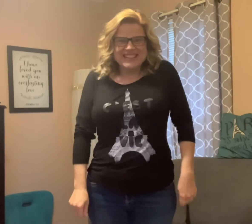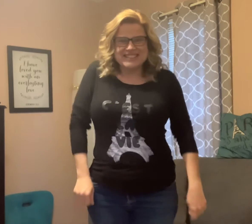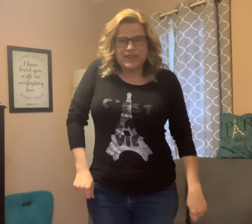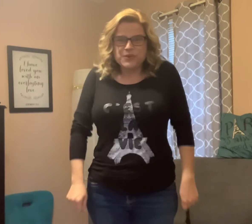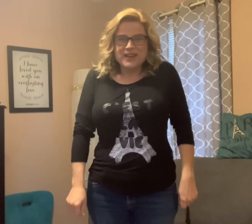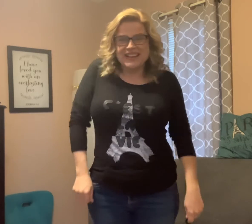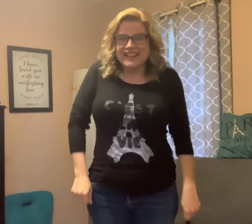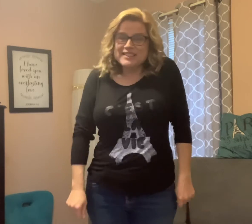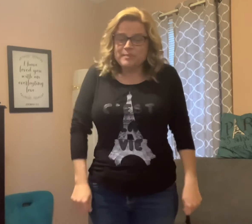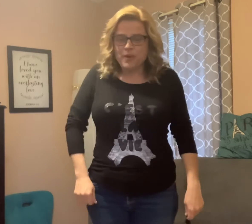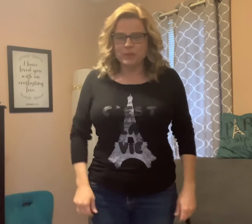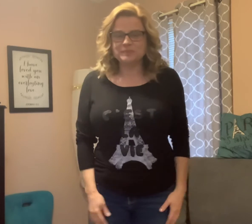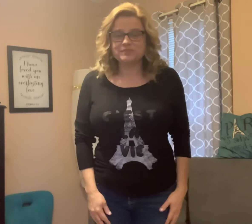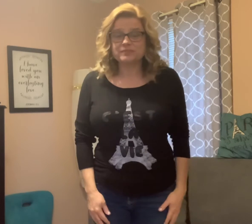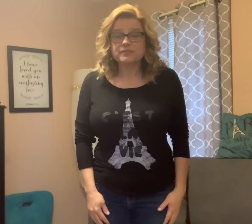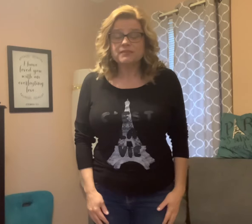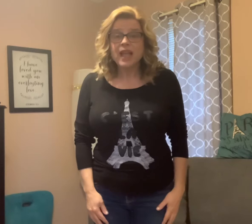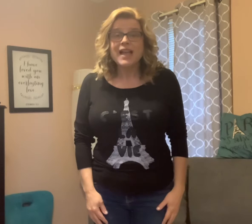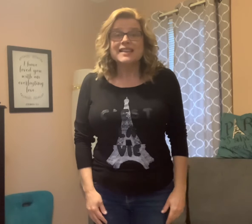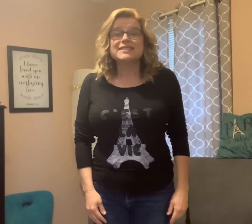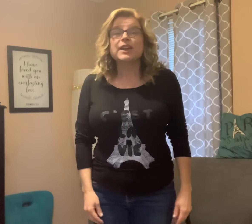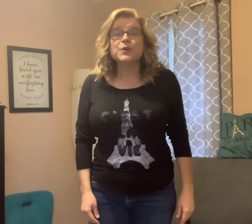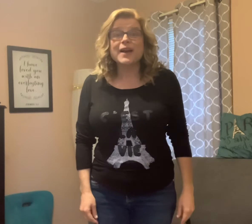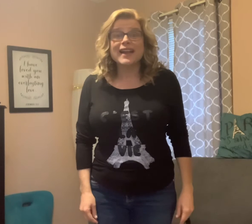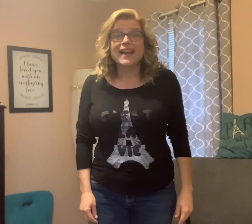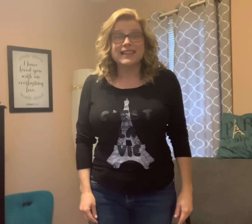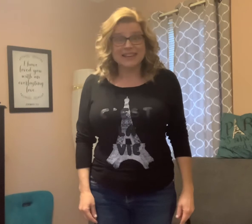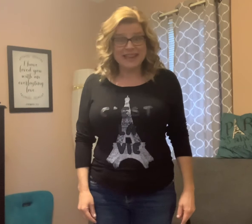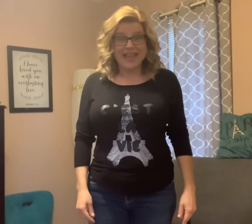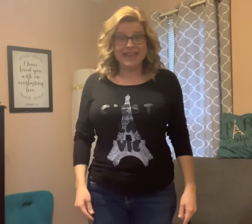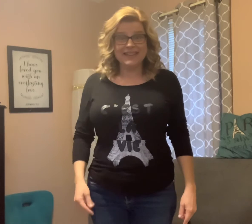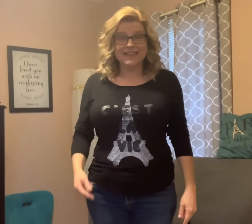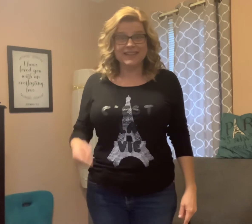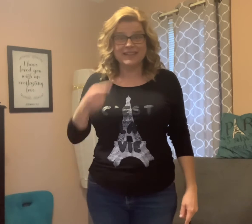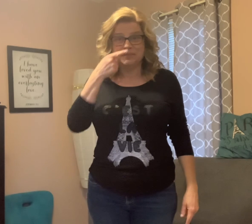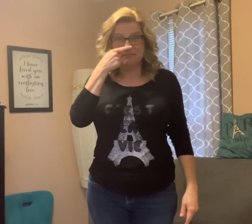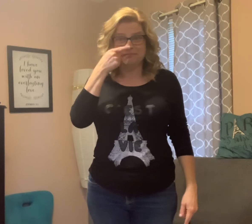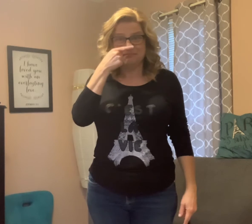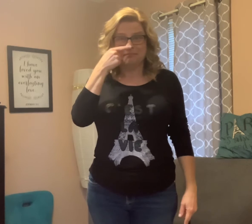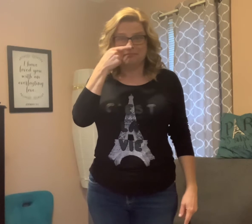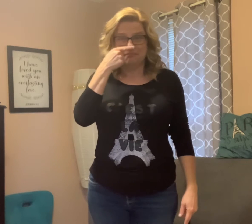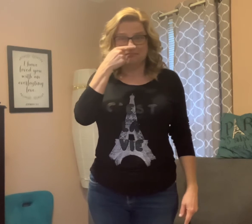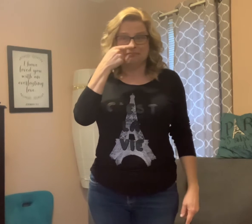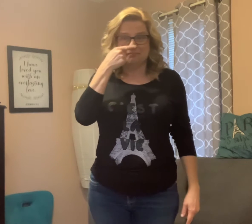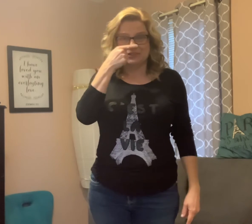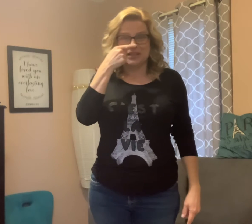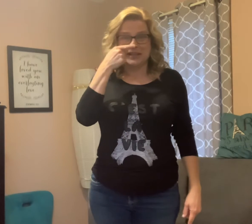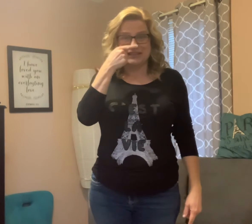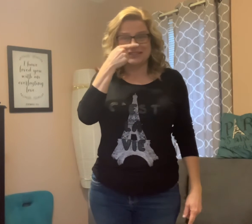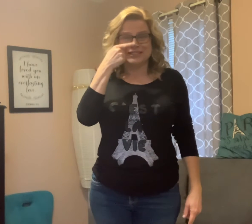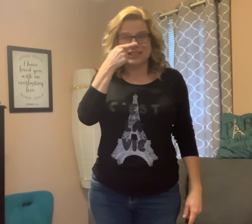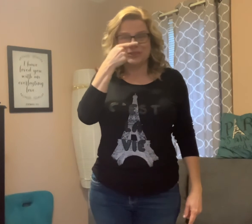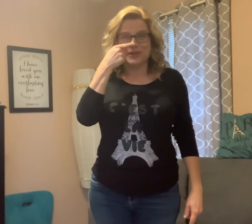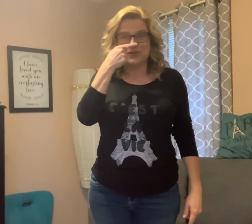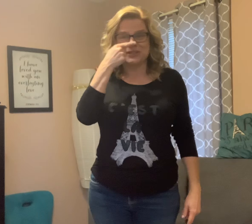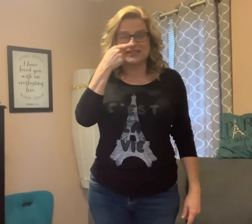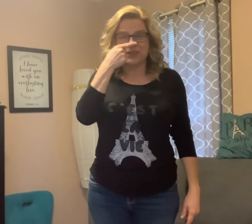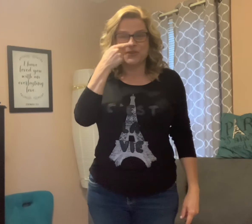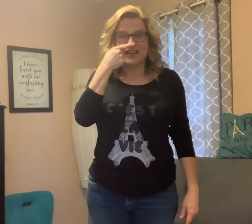Secouez les épaules. Secouez le nez. Shake it. Shake your nose. Secouez